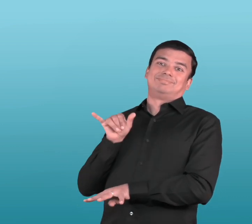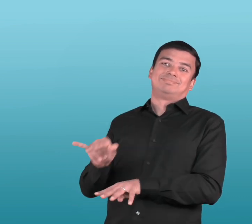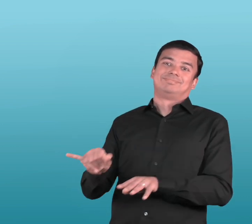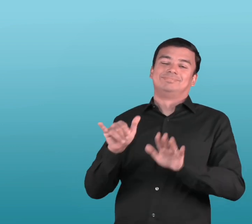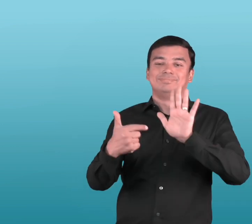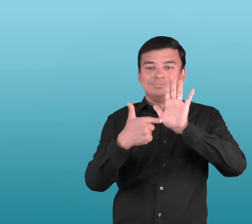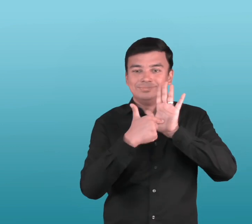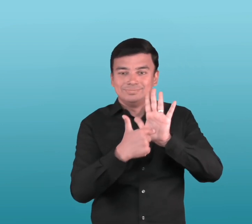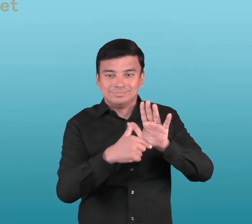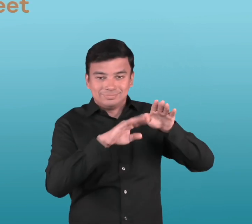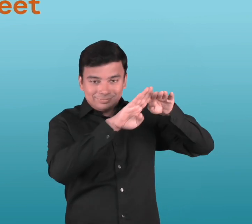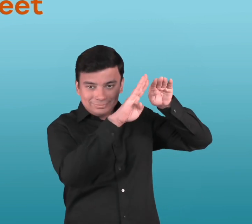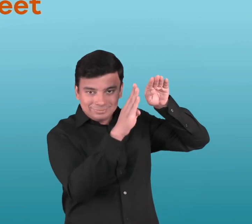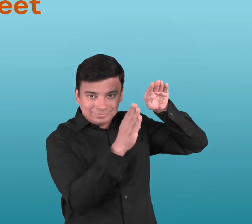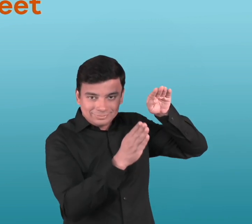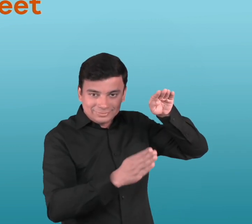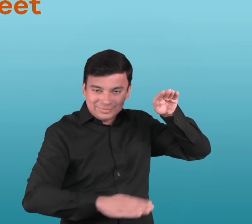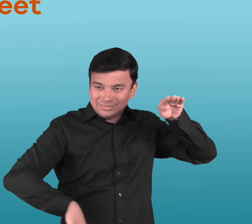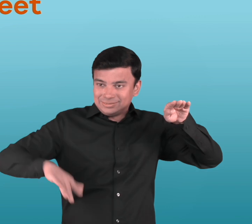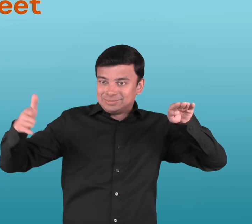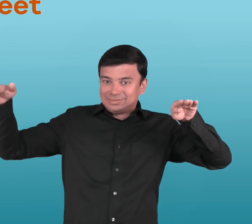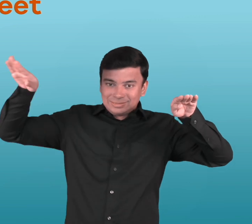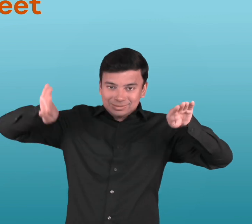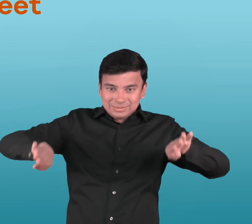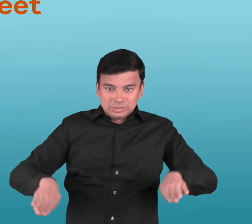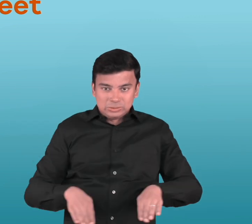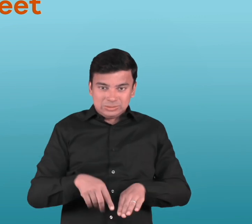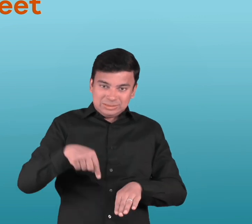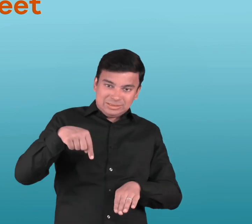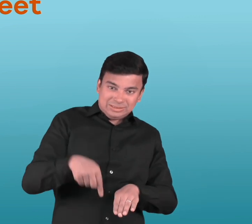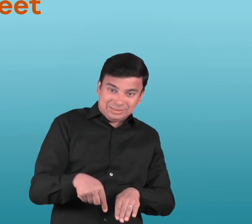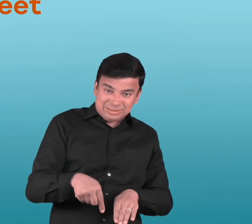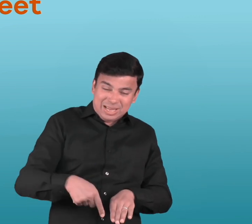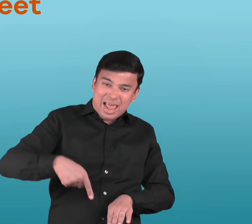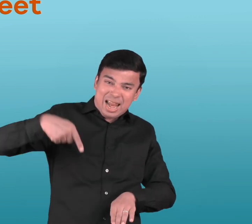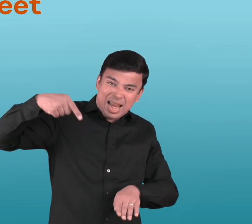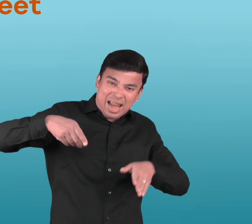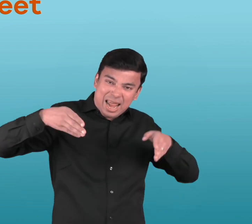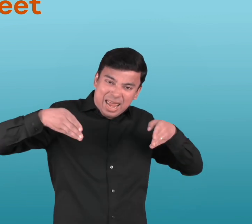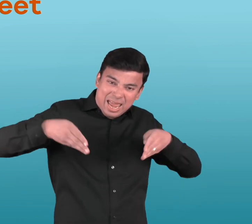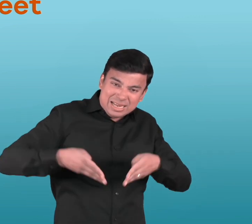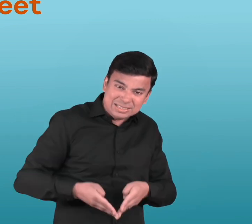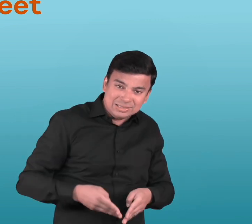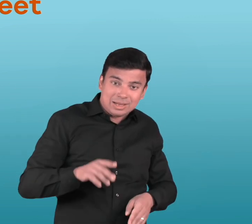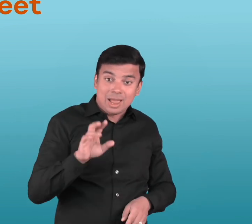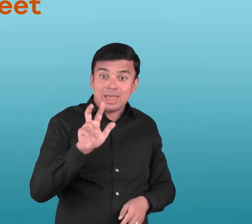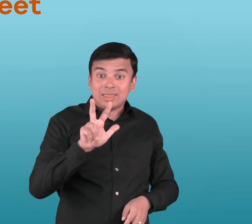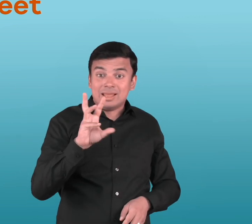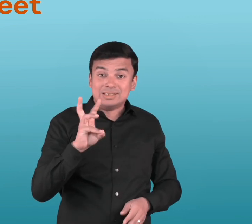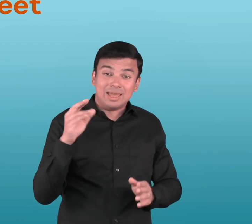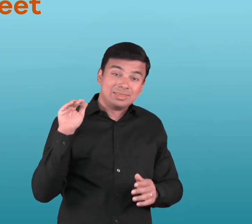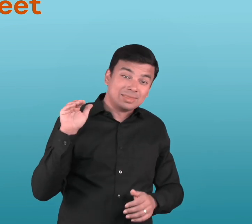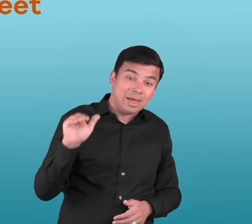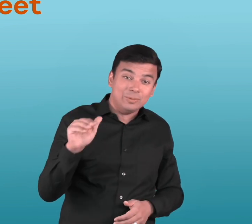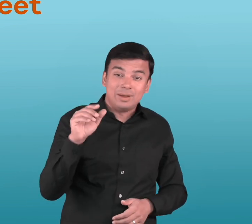in the ocean floor. It is 36,198 feet deep,